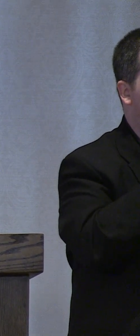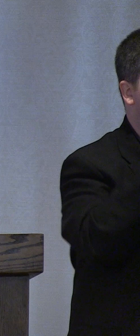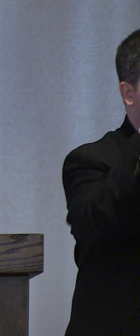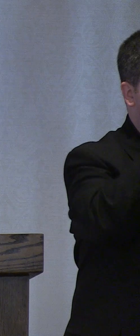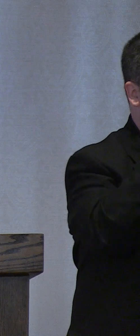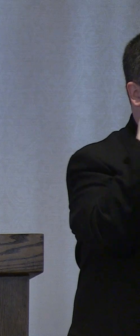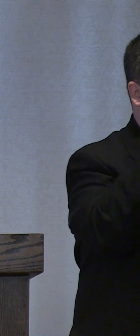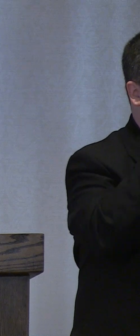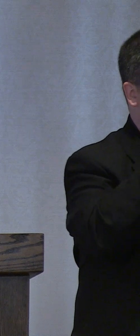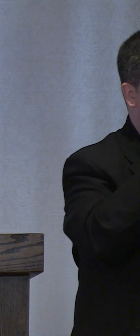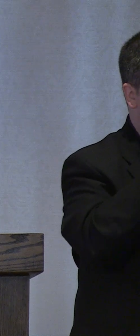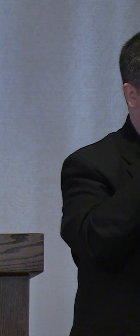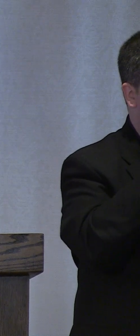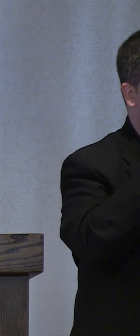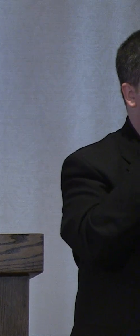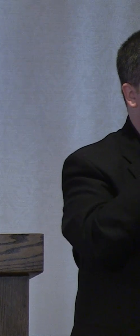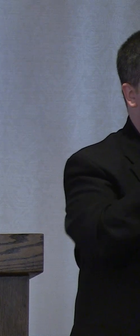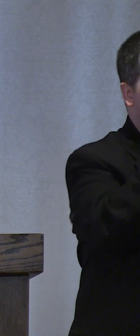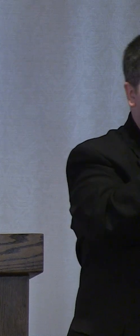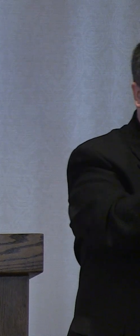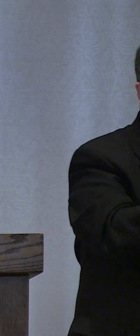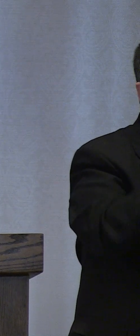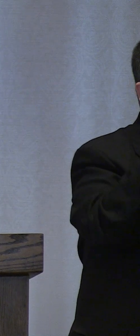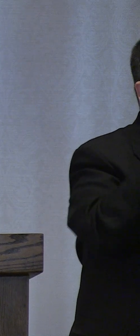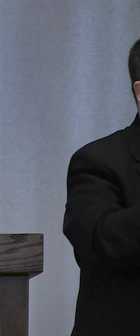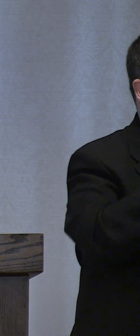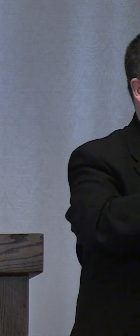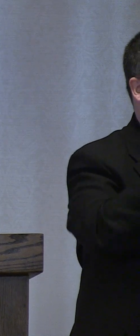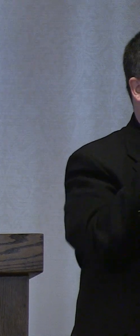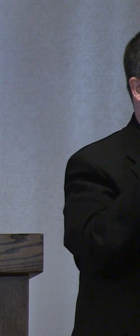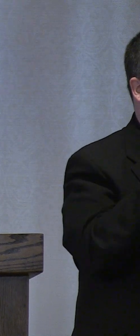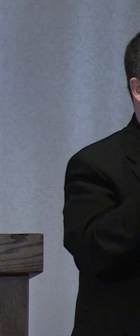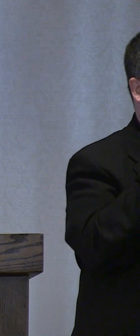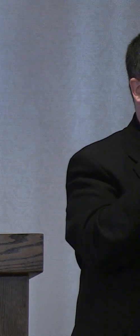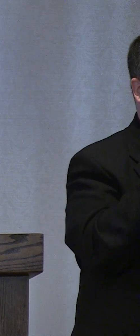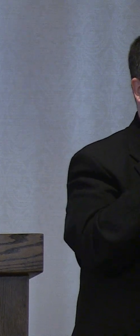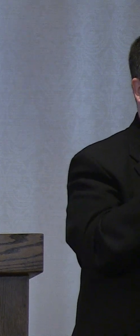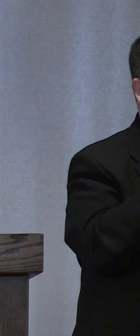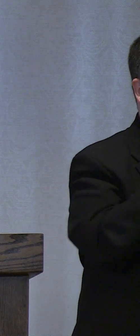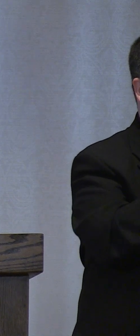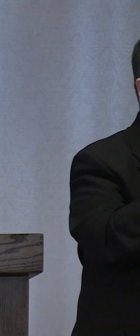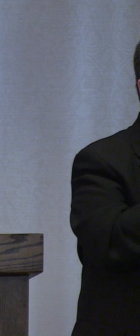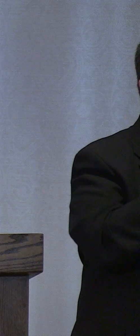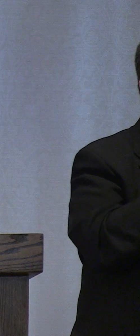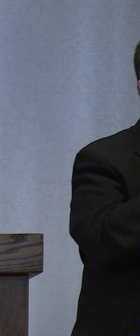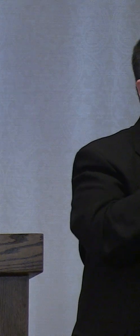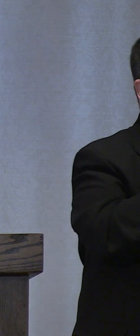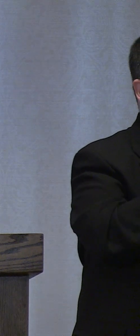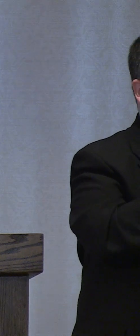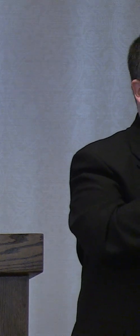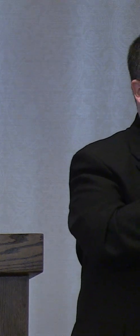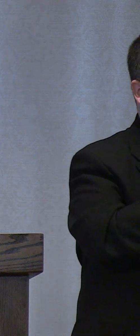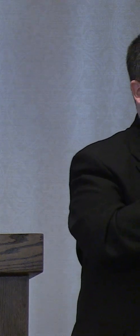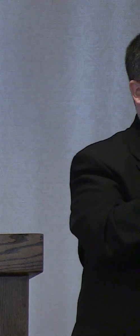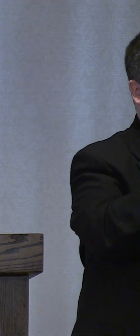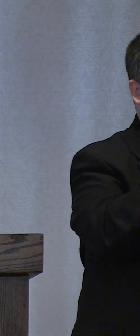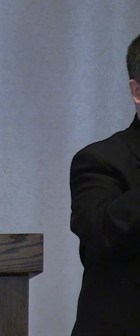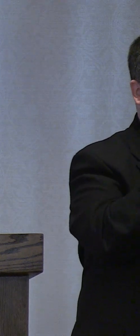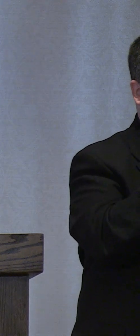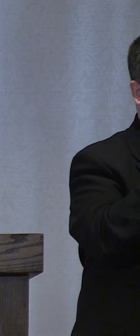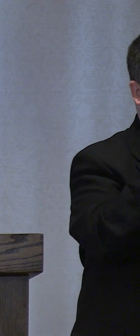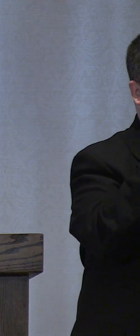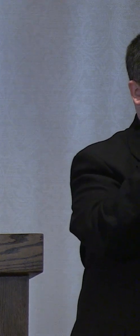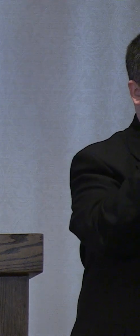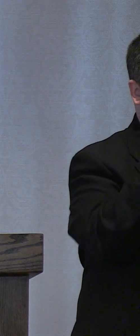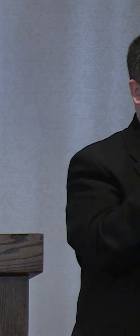input and feedback from any Tennessean that email account is school letter grades